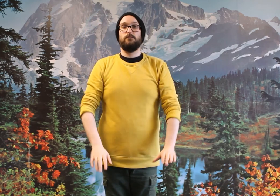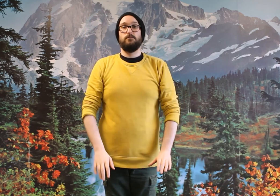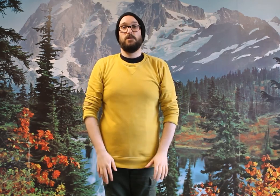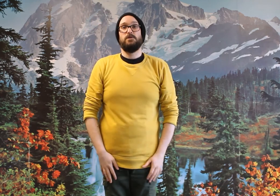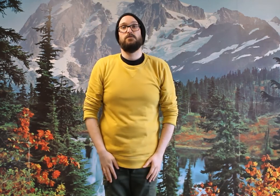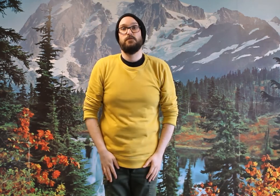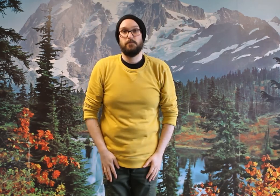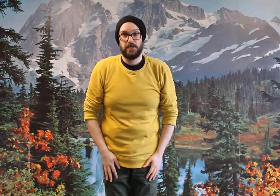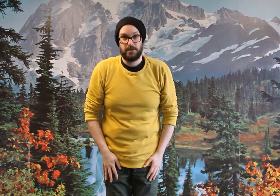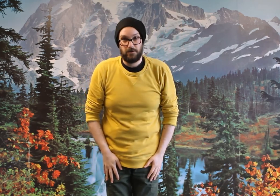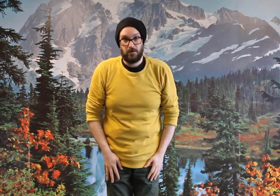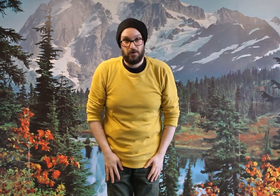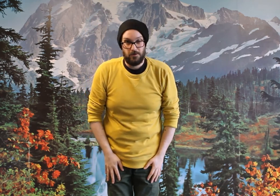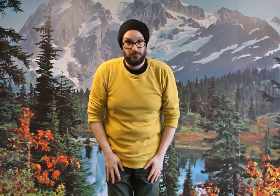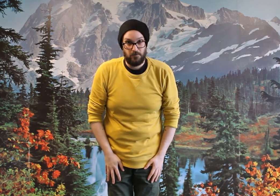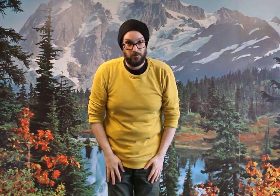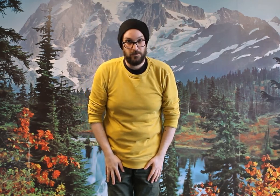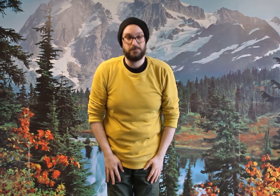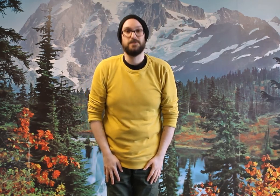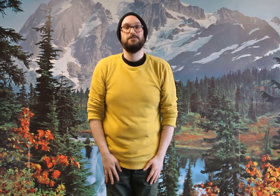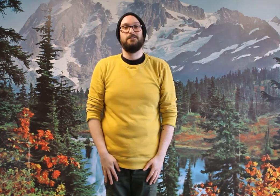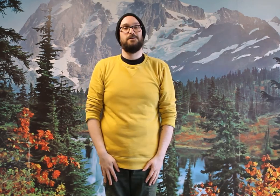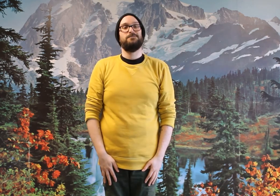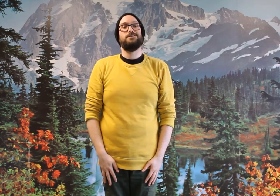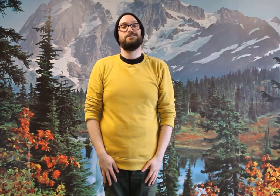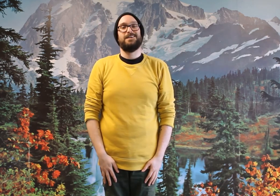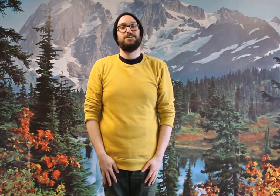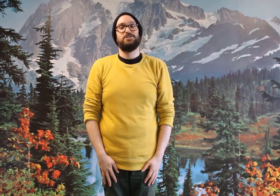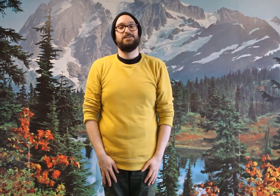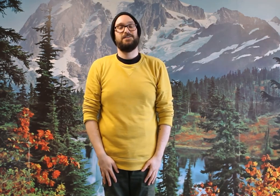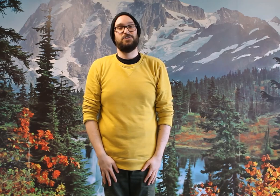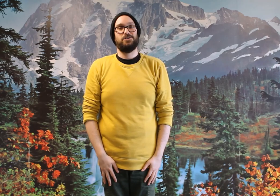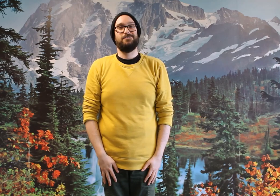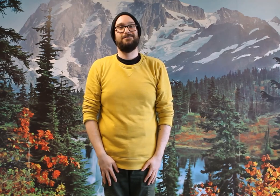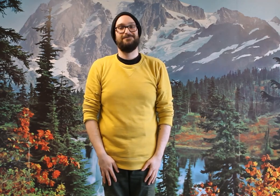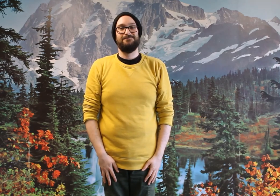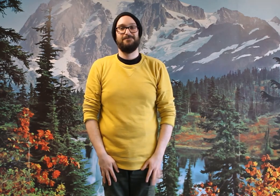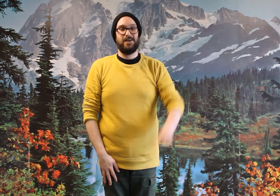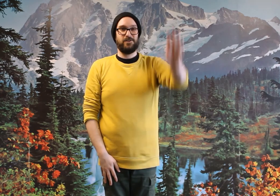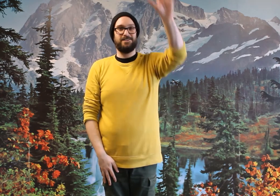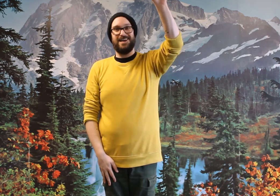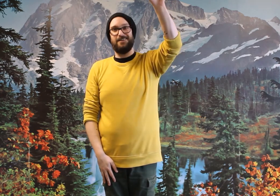You've completed all forms of this Tai Chi session. Have a good day. Okay.